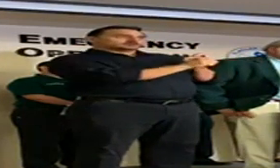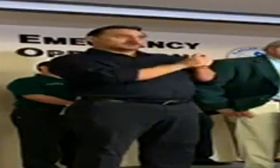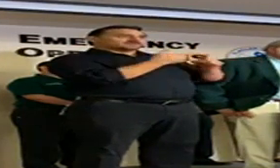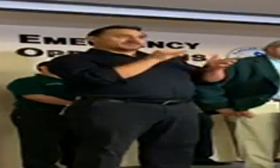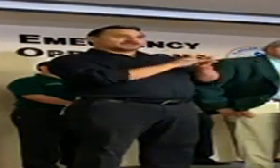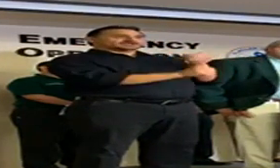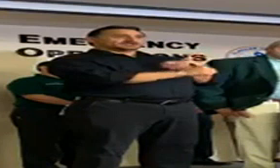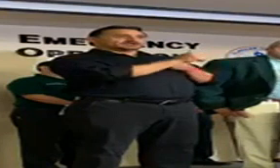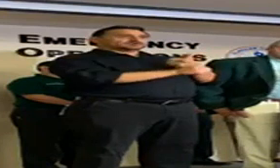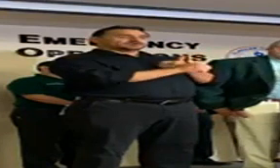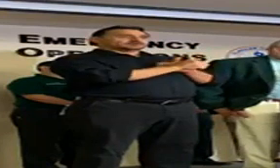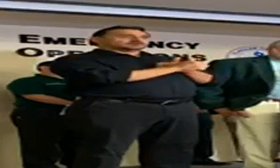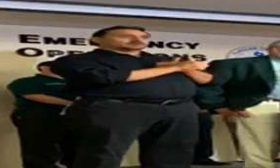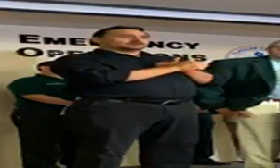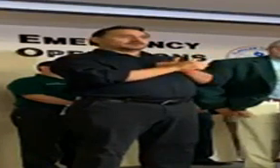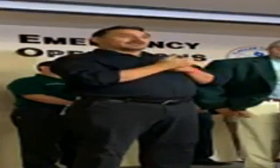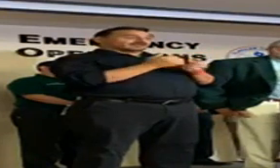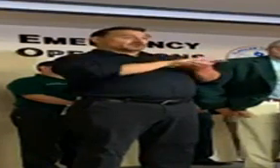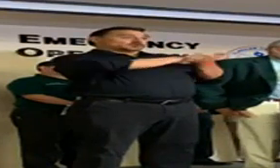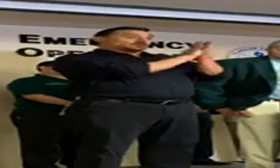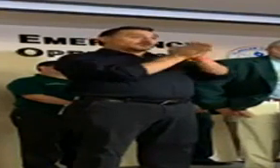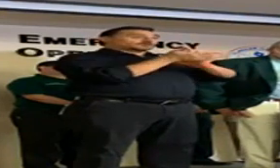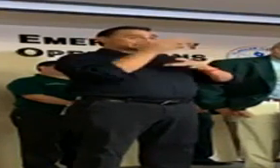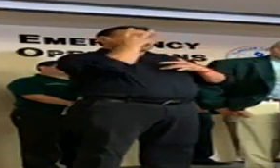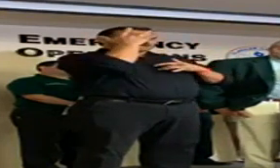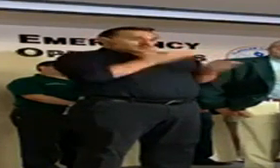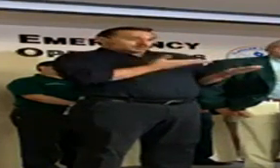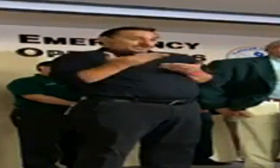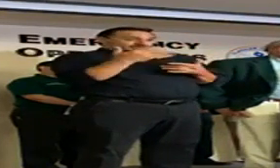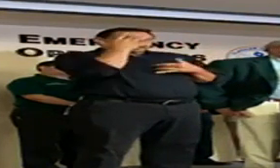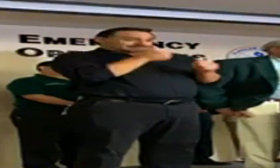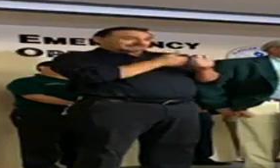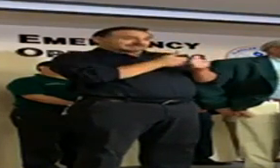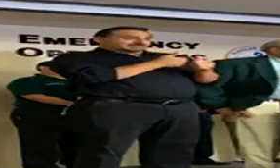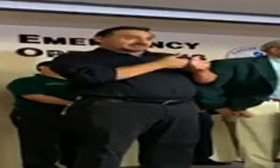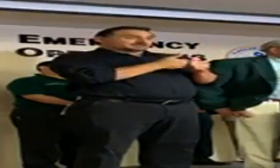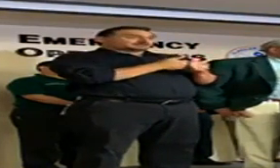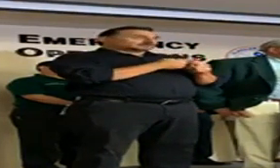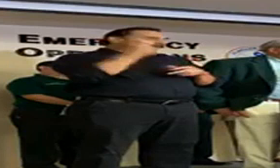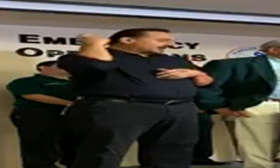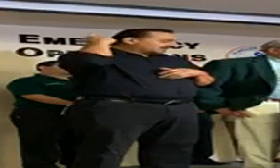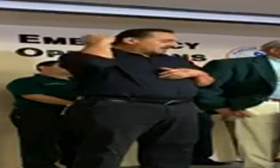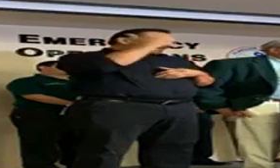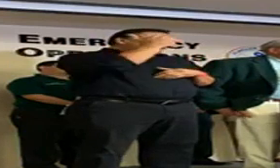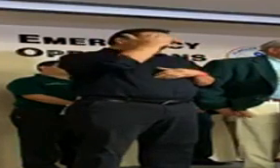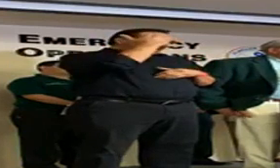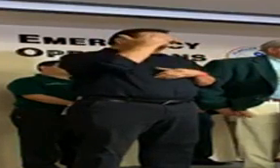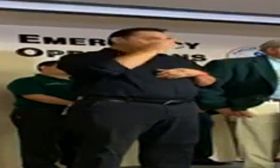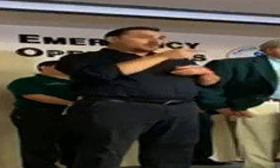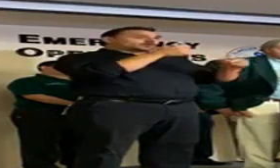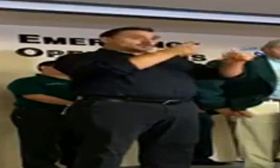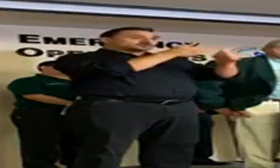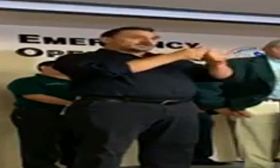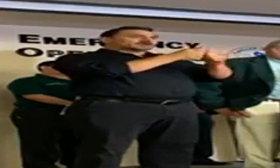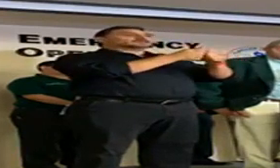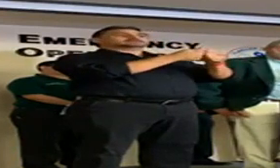and you become a carrier, you may always have on your conscience that you traded